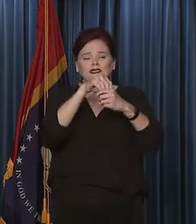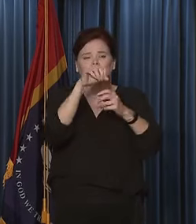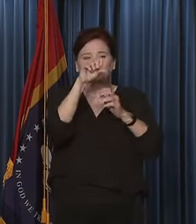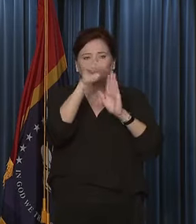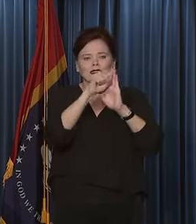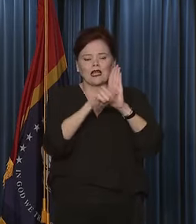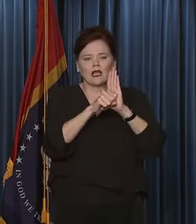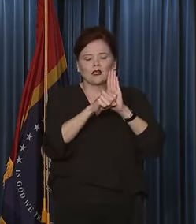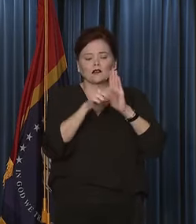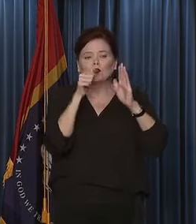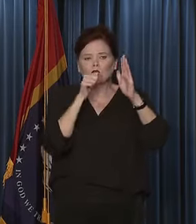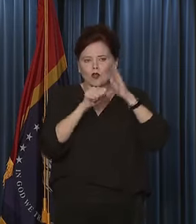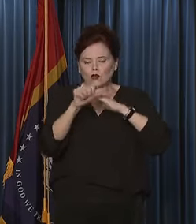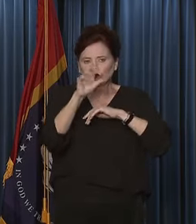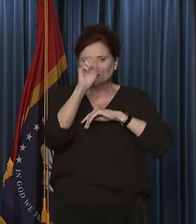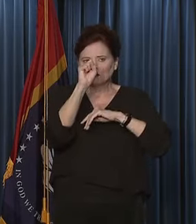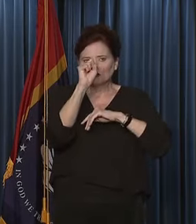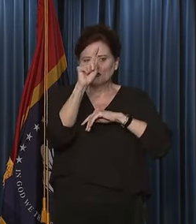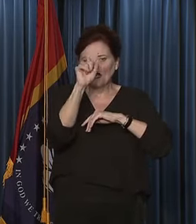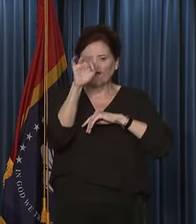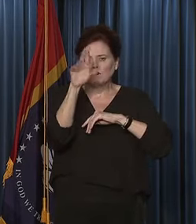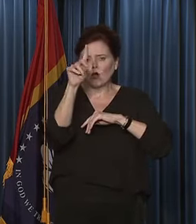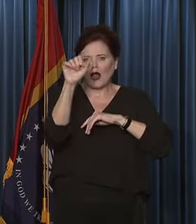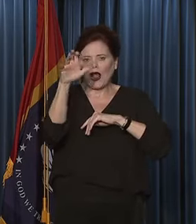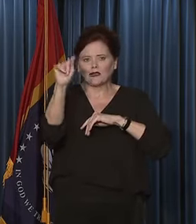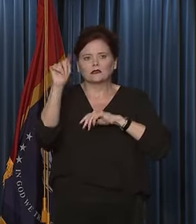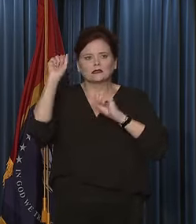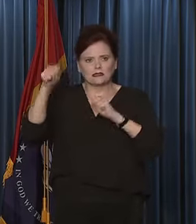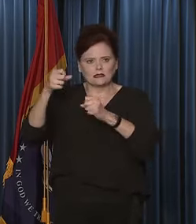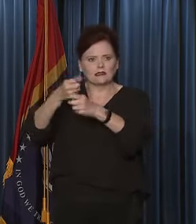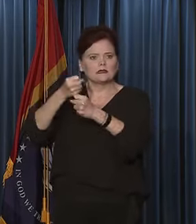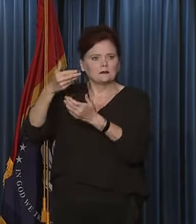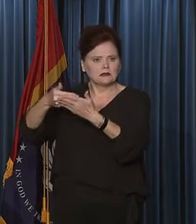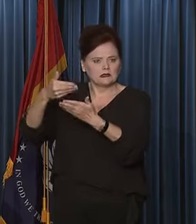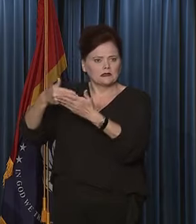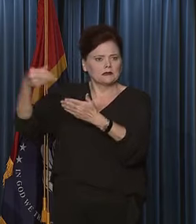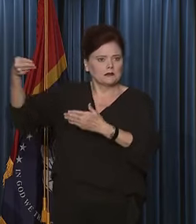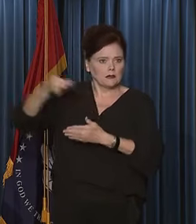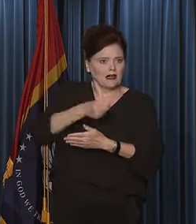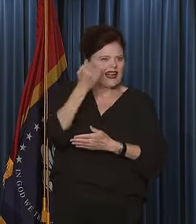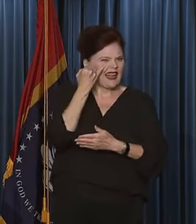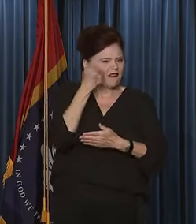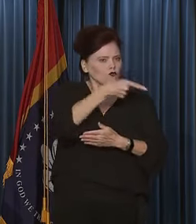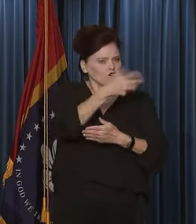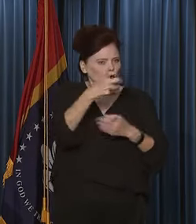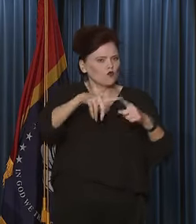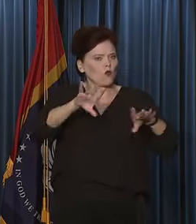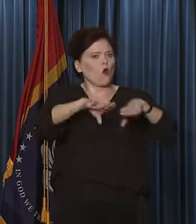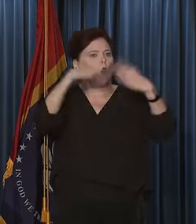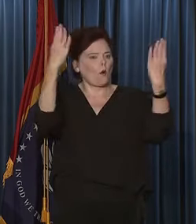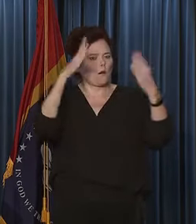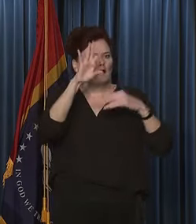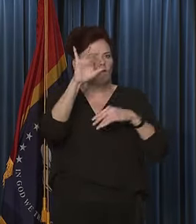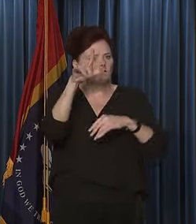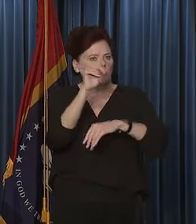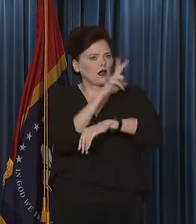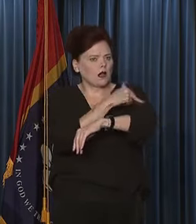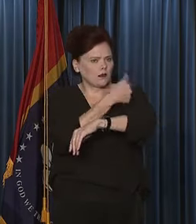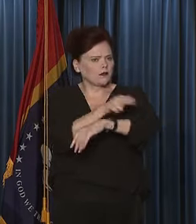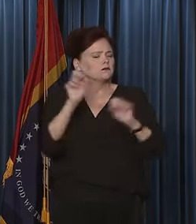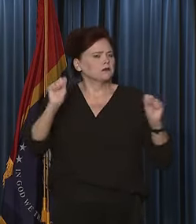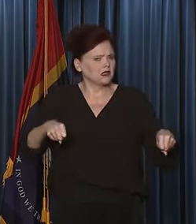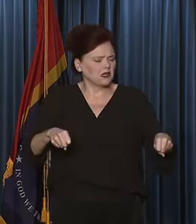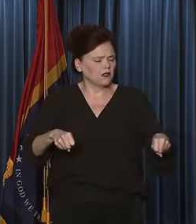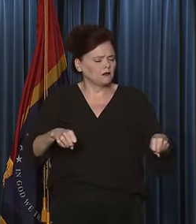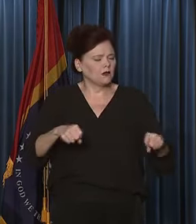authorized under the Stafford Act to request reimbursement for if they want to open up a field hospital. But what